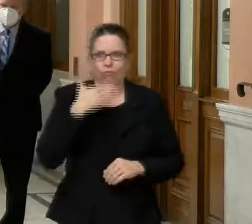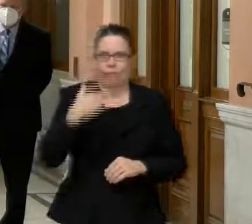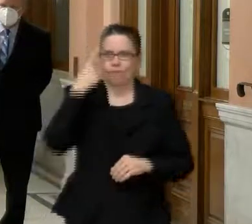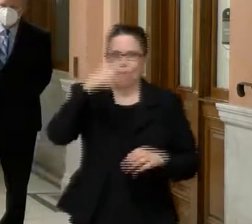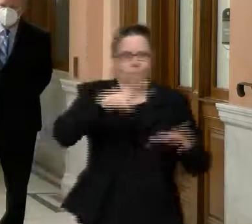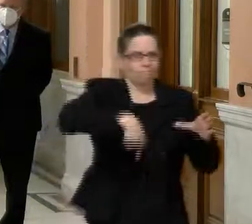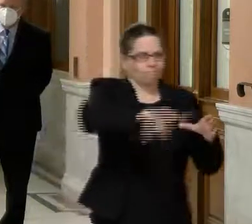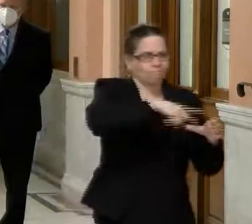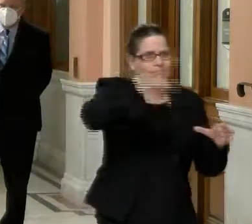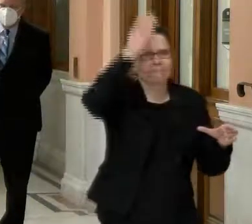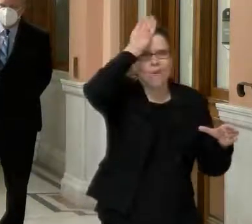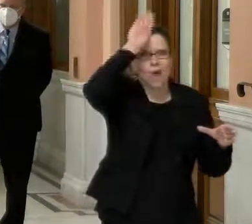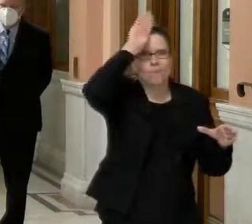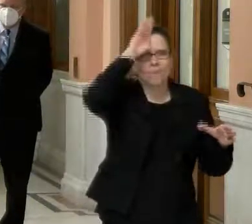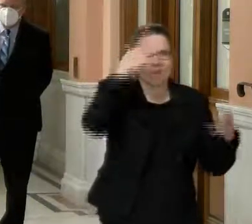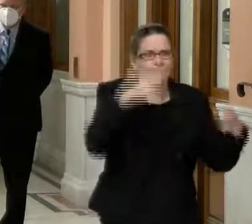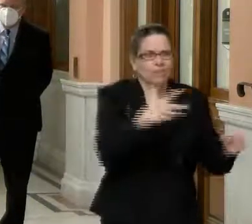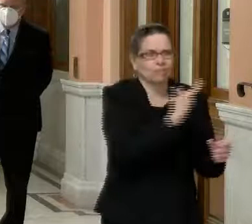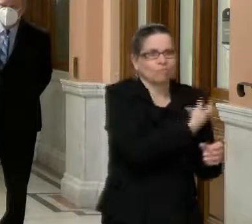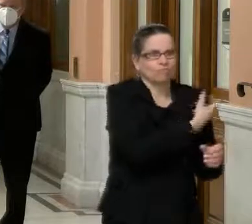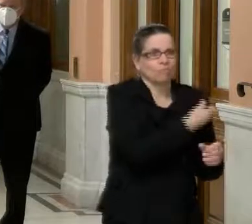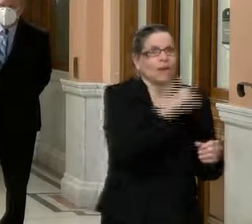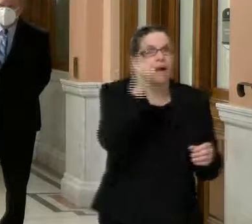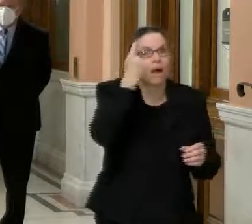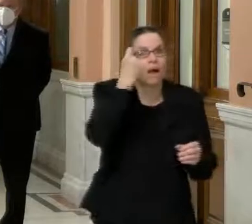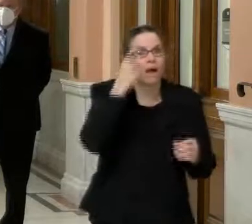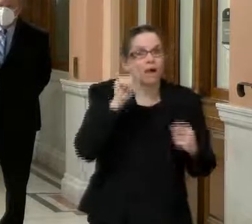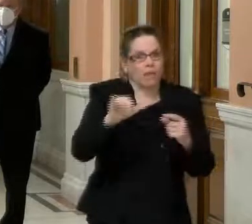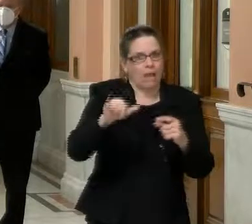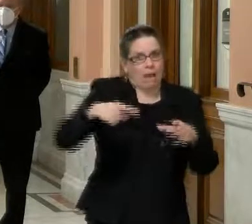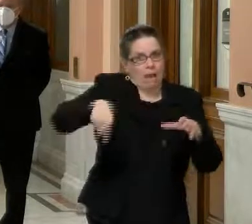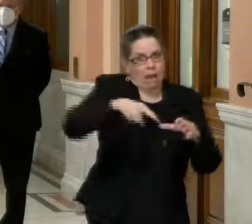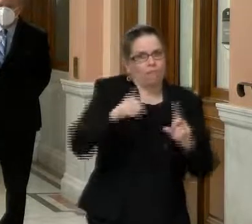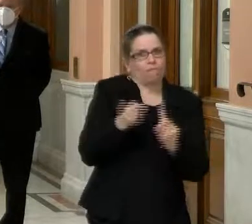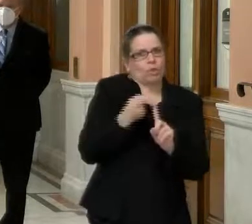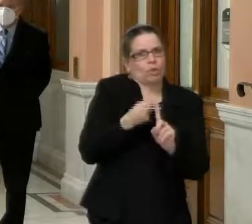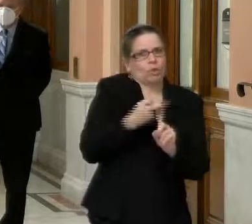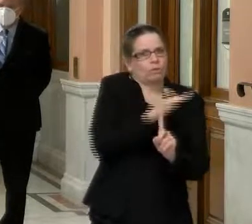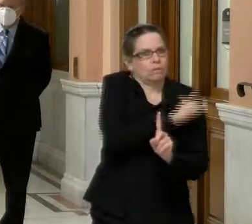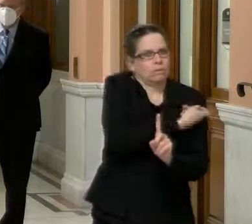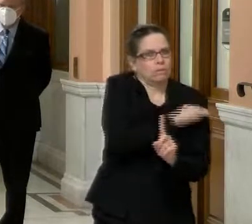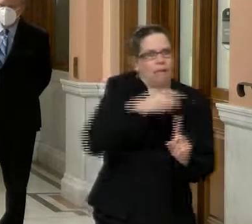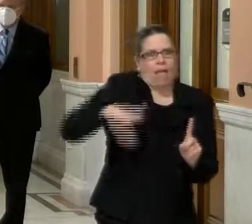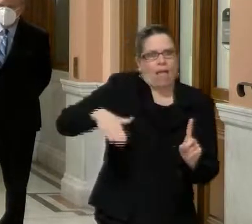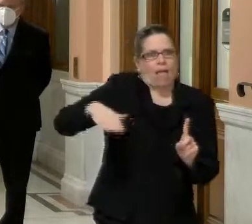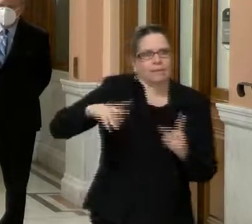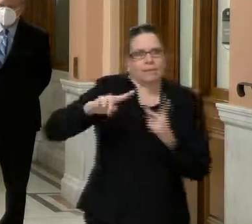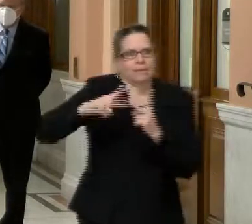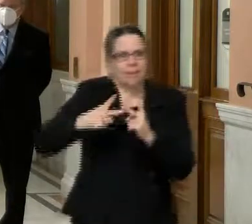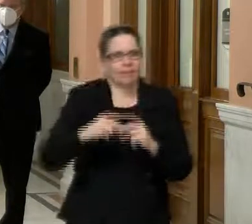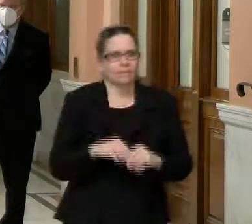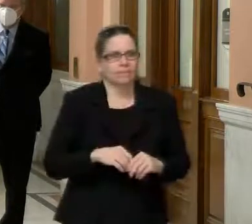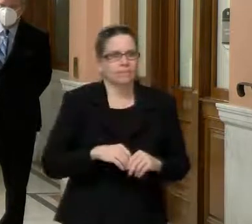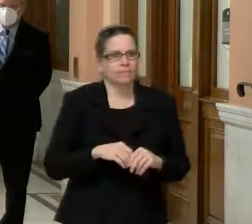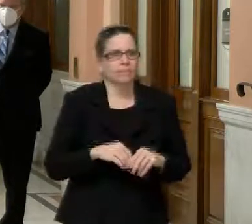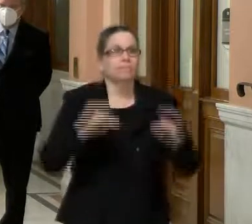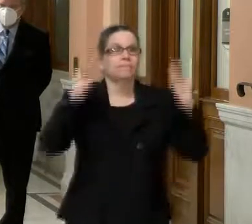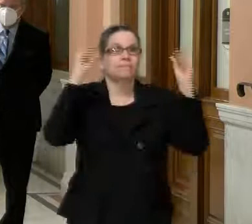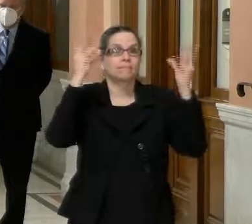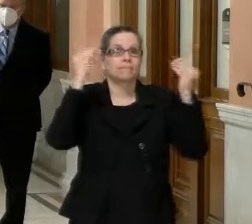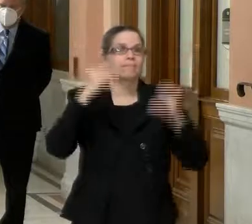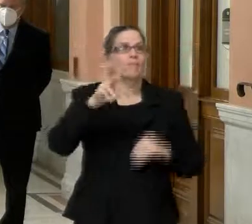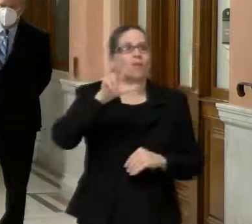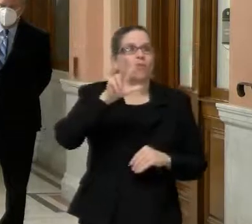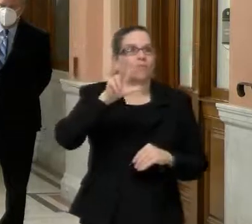vaccinated, at least with their first shot. These are all first shots. 35 of our emergency communications, uh, employees